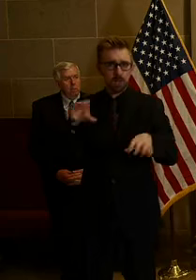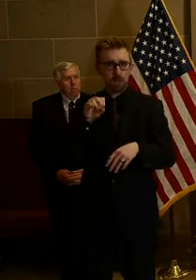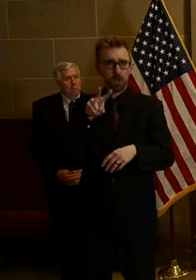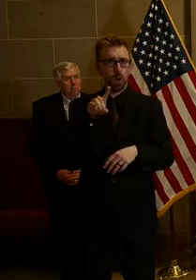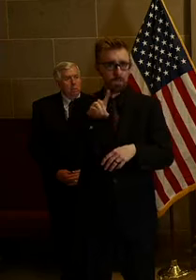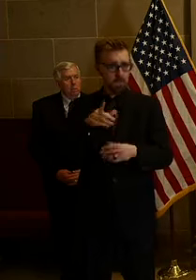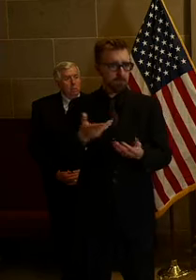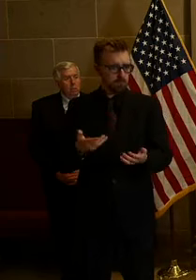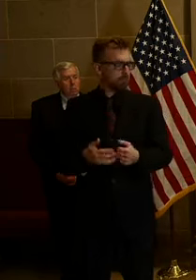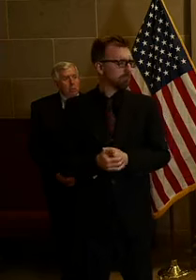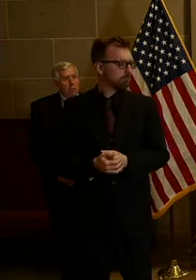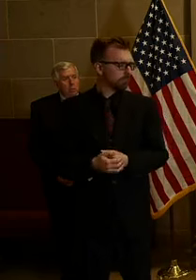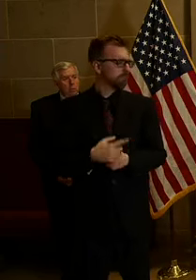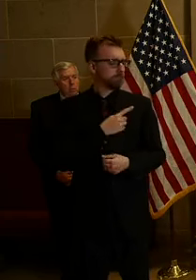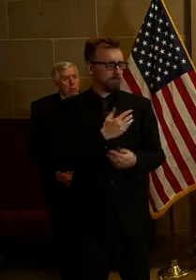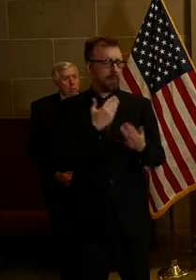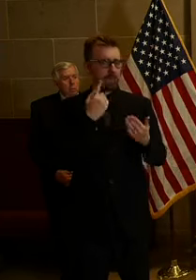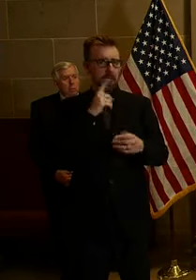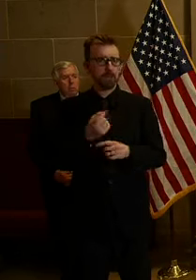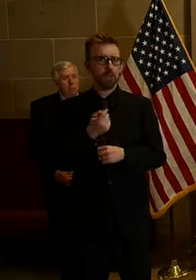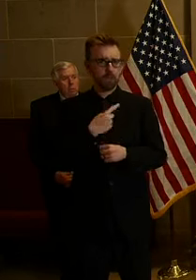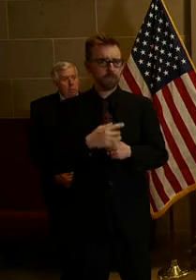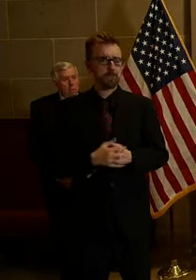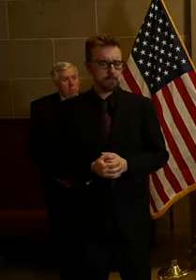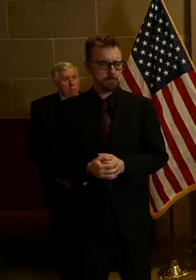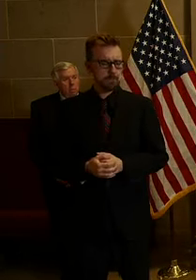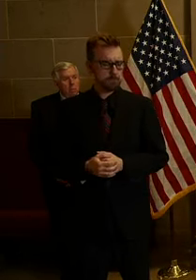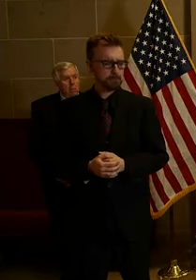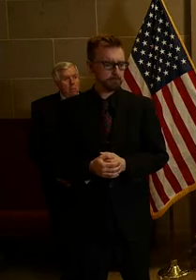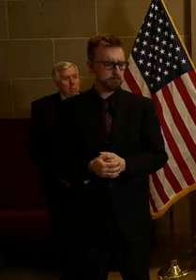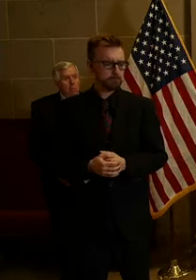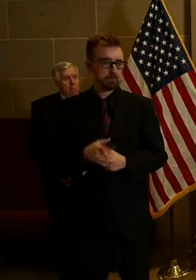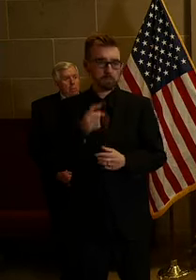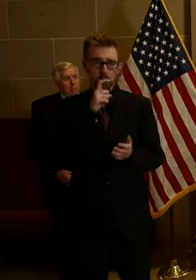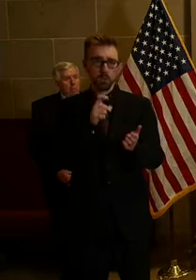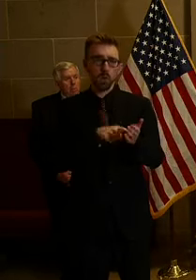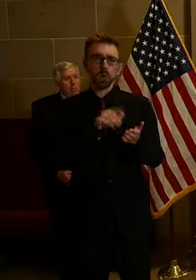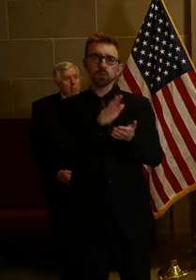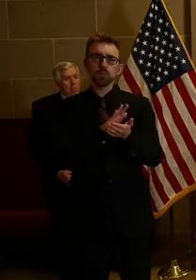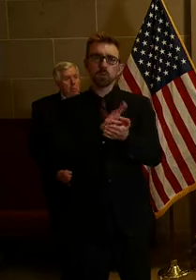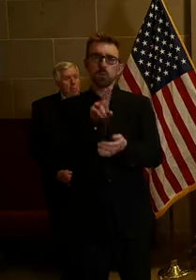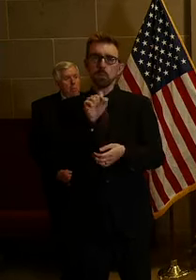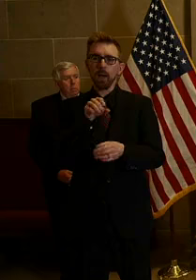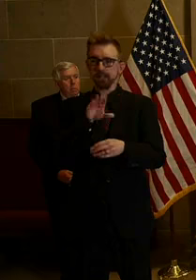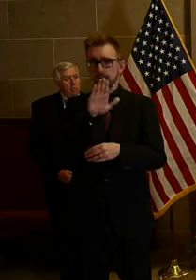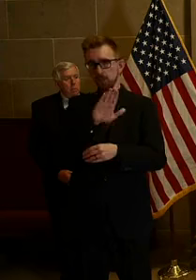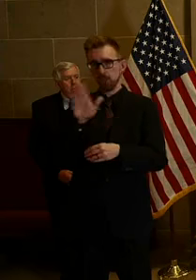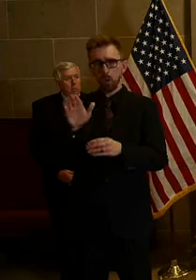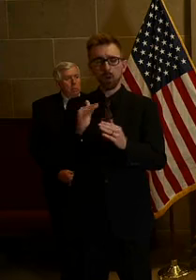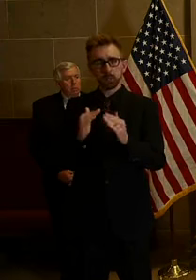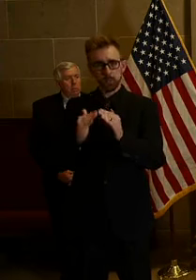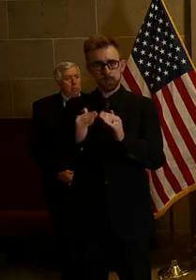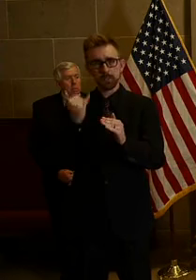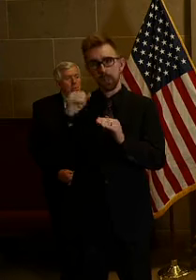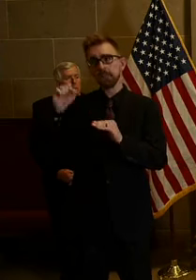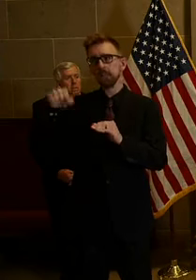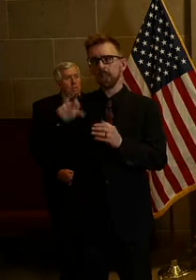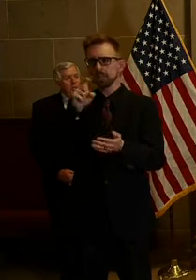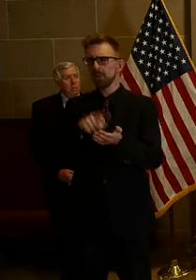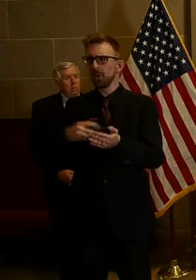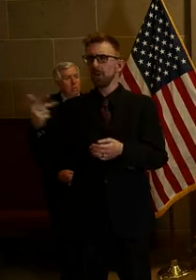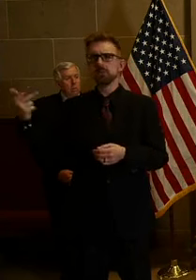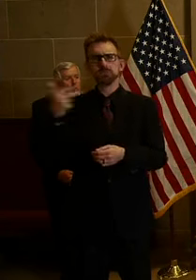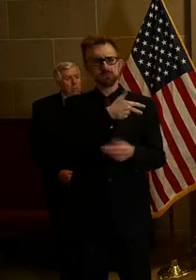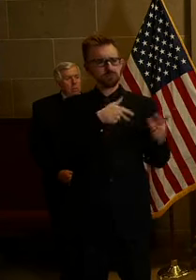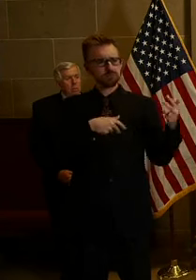Yes, thank you for the question. I wonder if you're if you're noticing school buses in your communities and if you are, even though schools